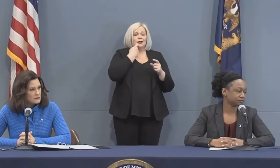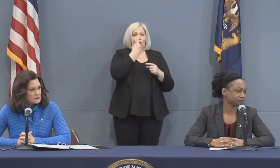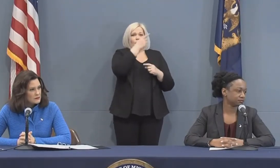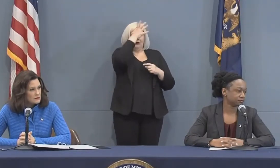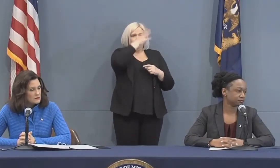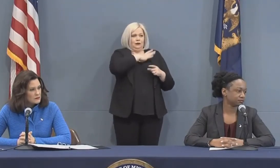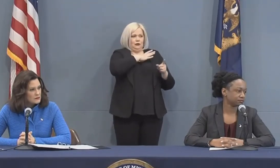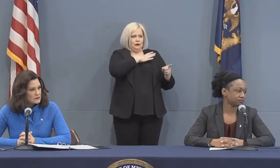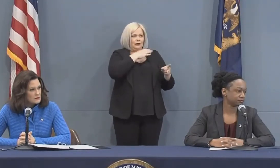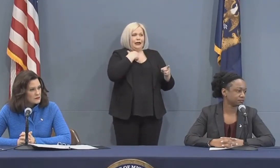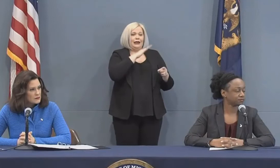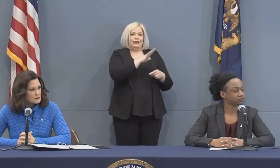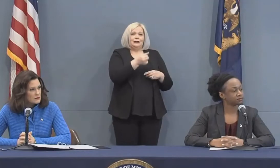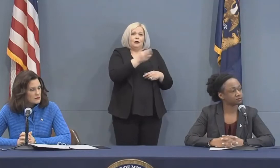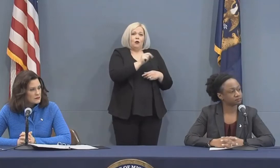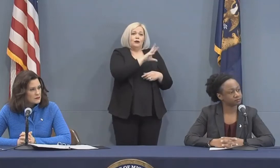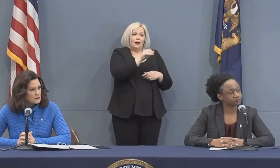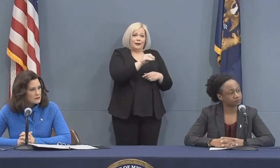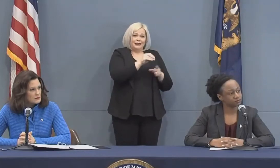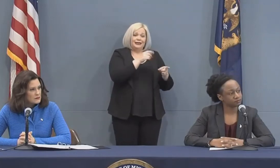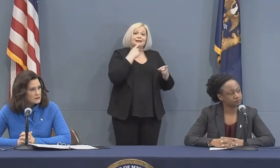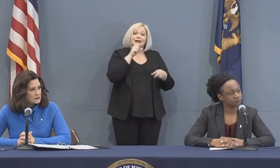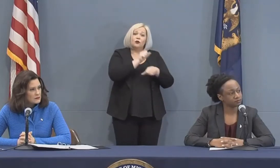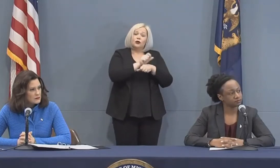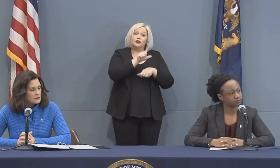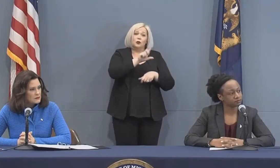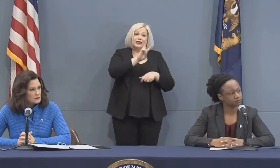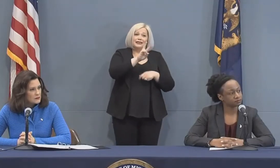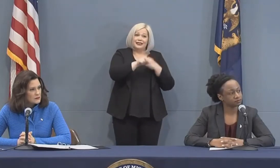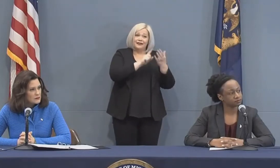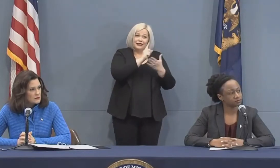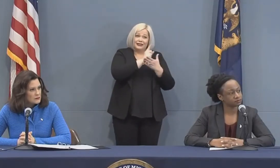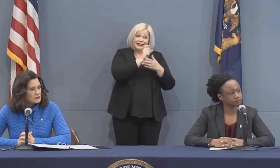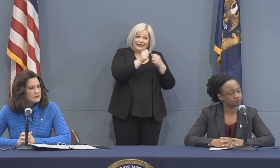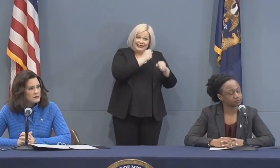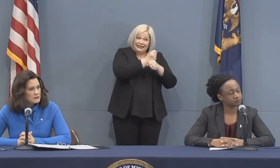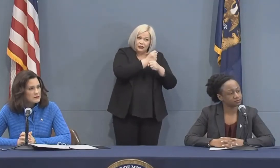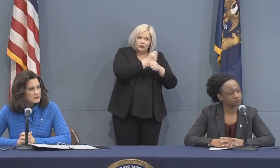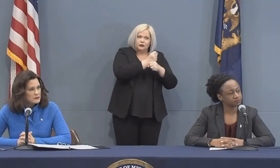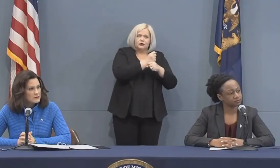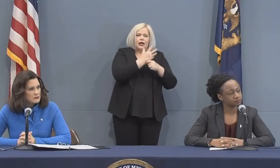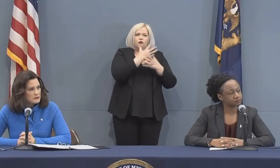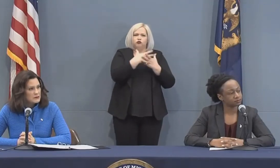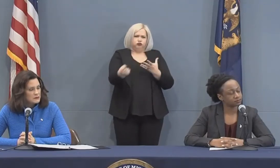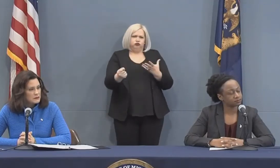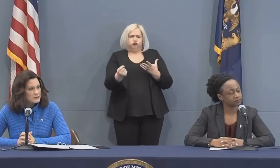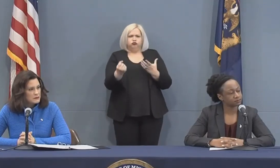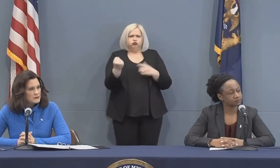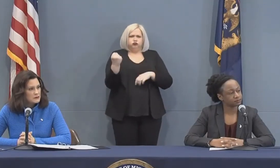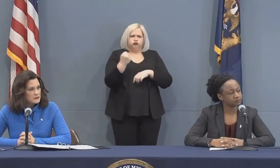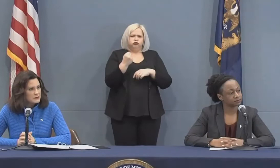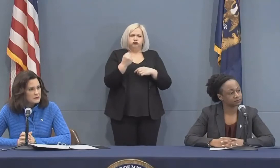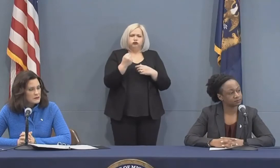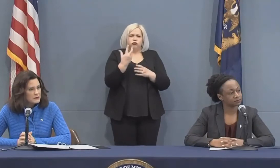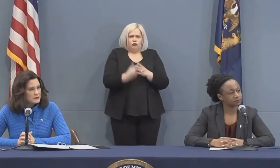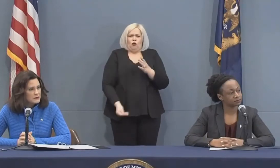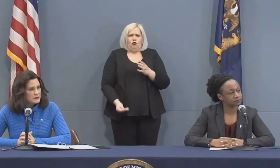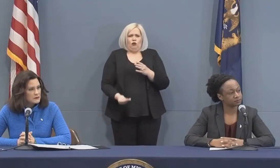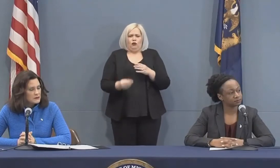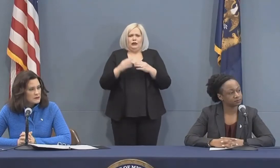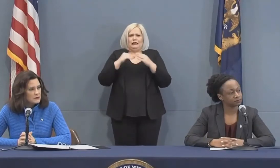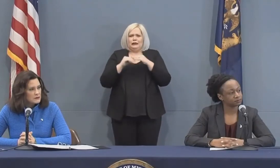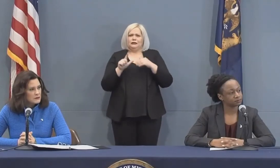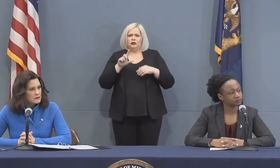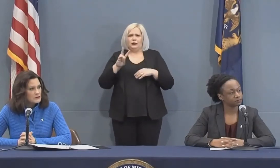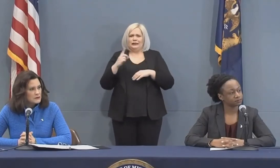who apparently had his own company and he said 27 years wiped out in 27 days and I know that that there is some help